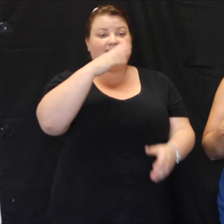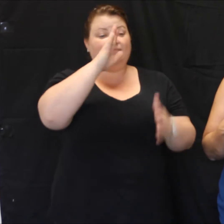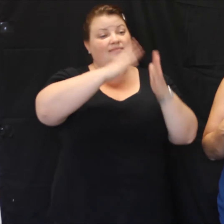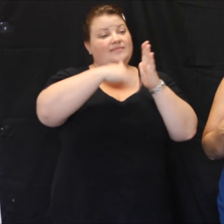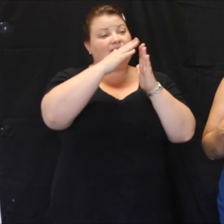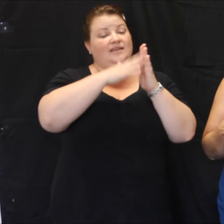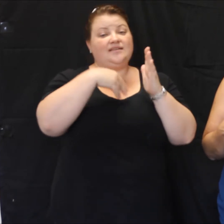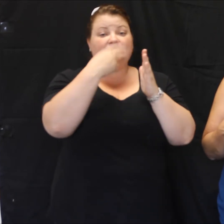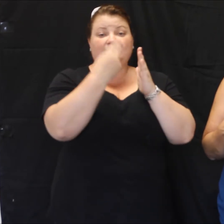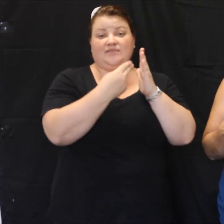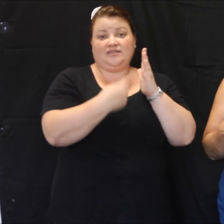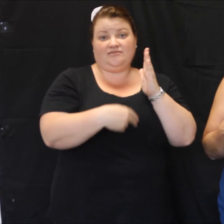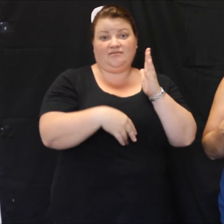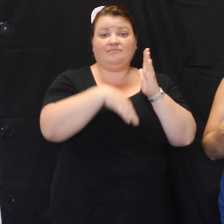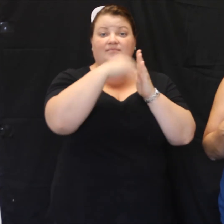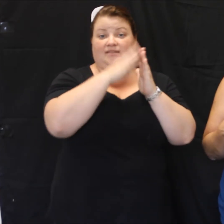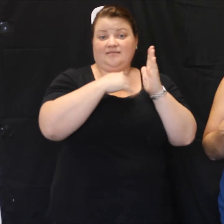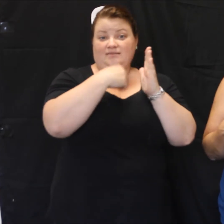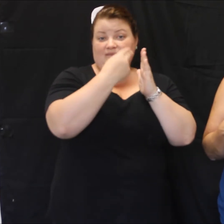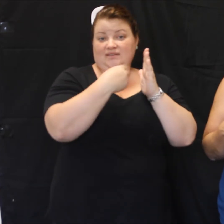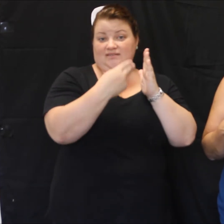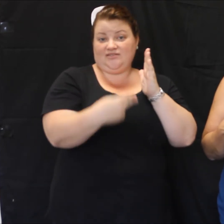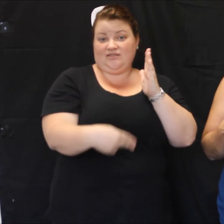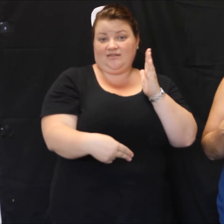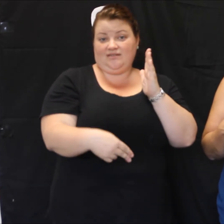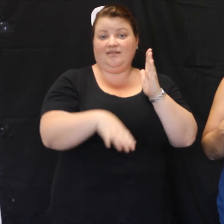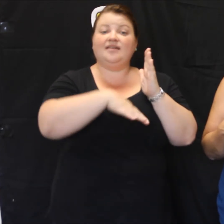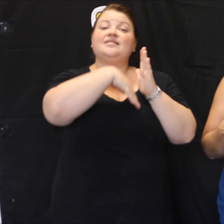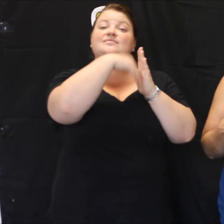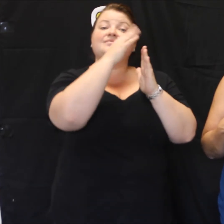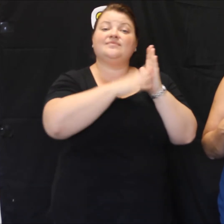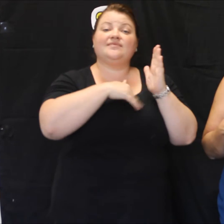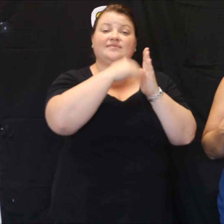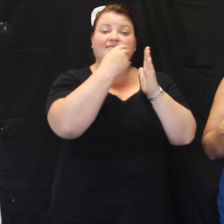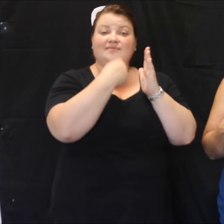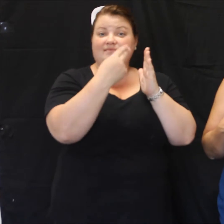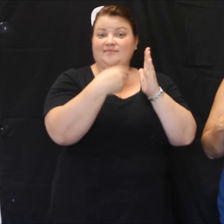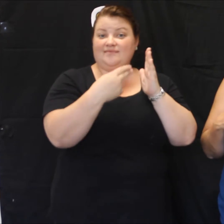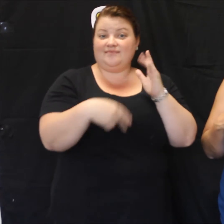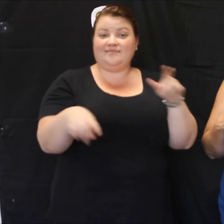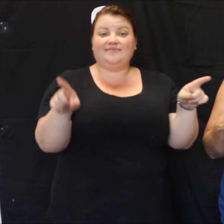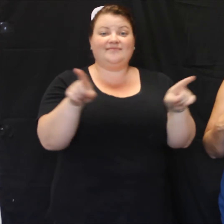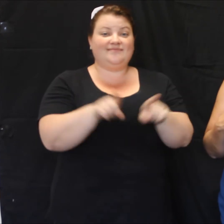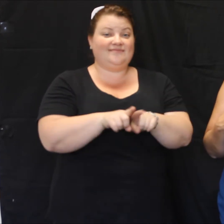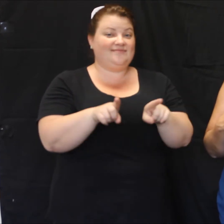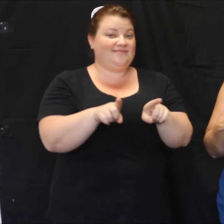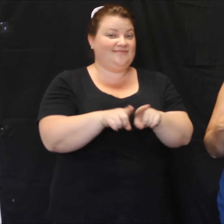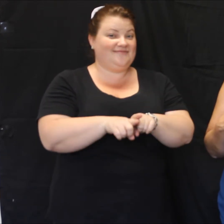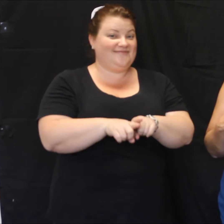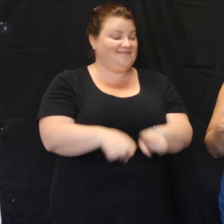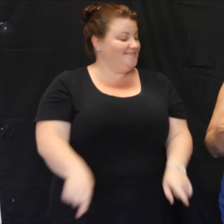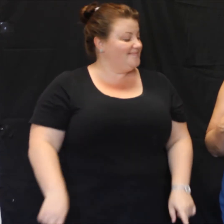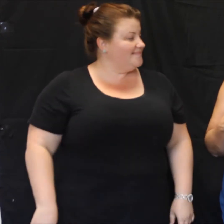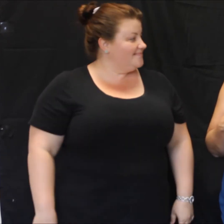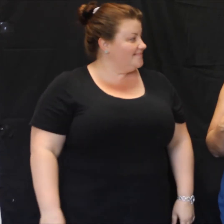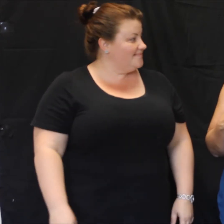picture, paint a picture, paint a picture too. My